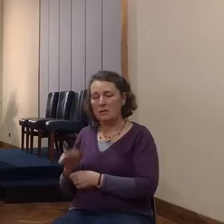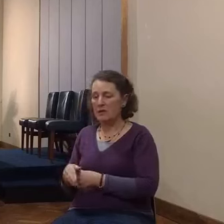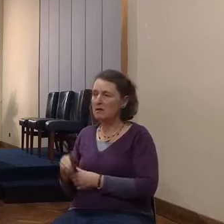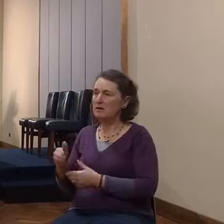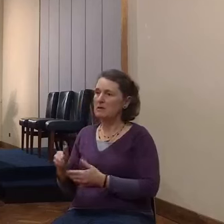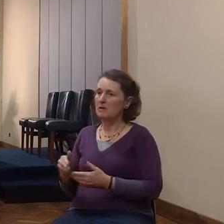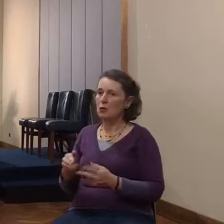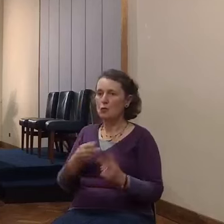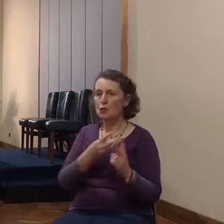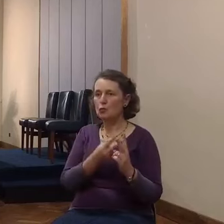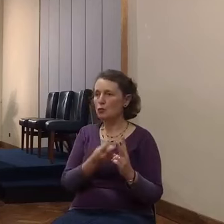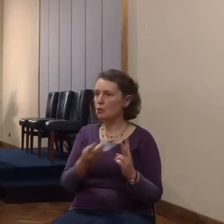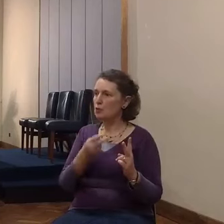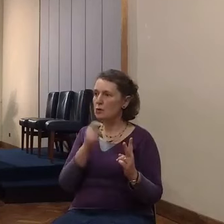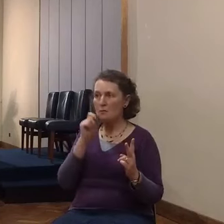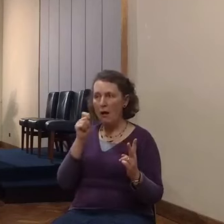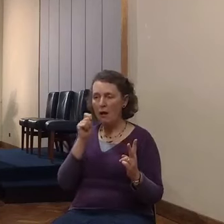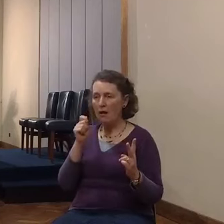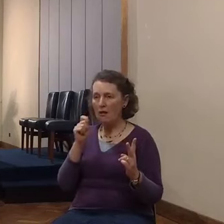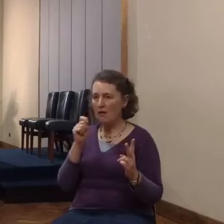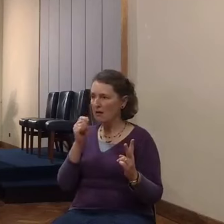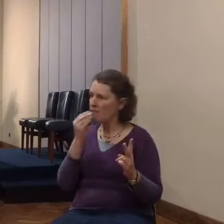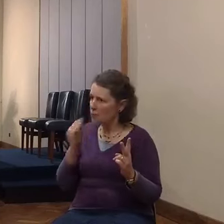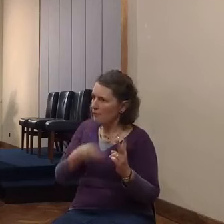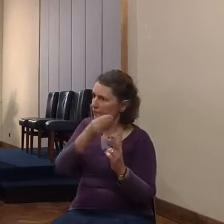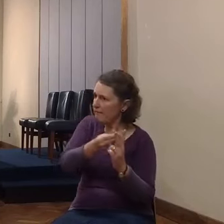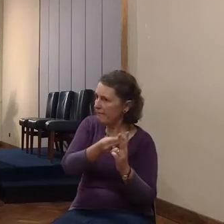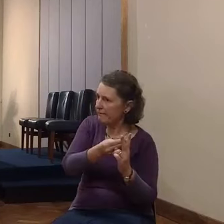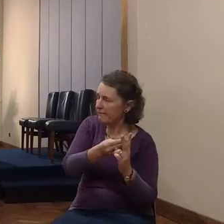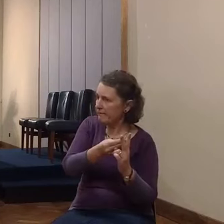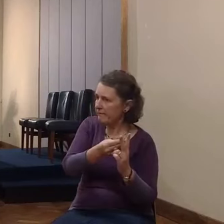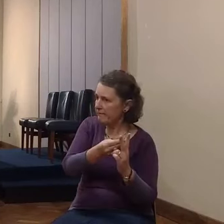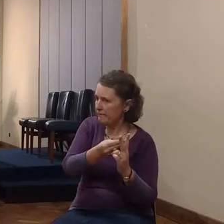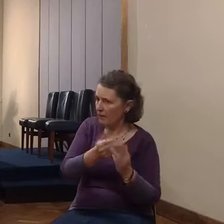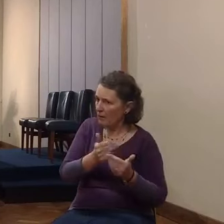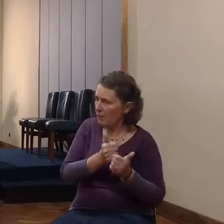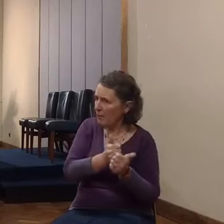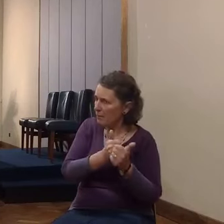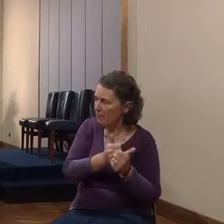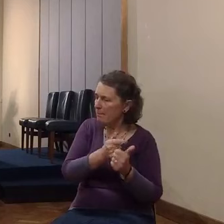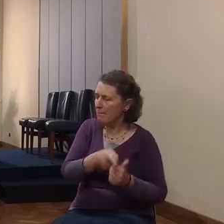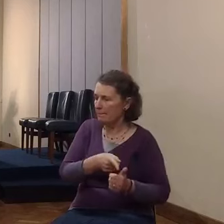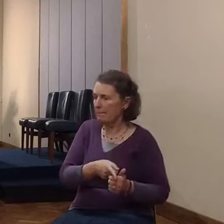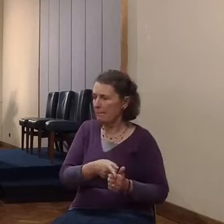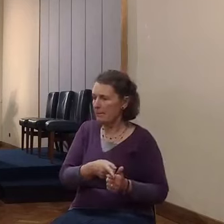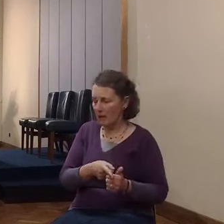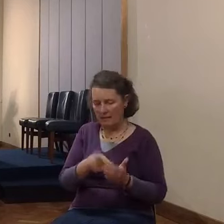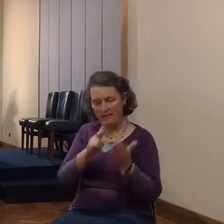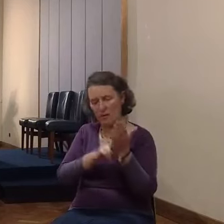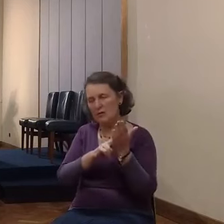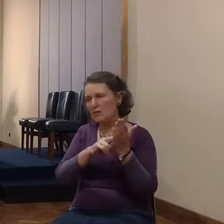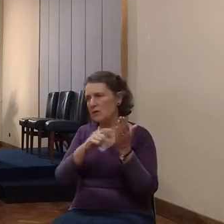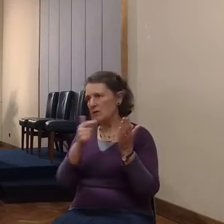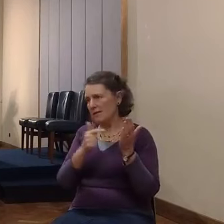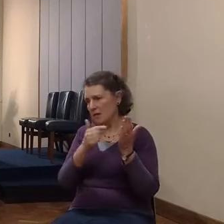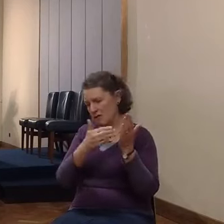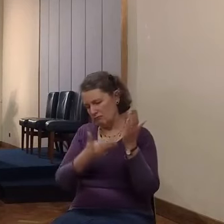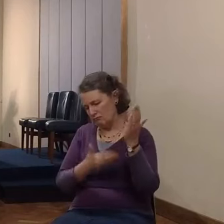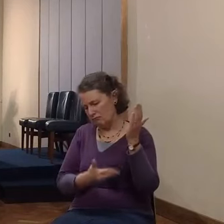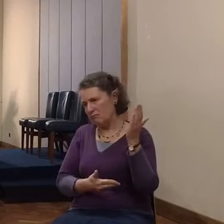three days. And then all these verses from verse 17 points to the binding